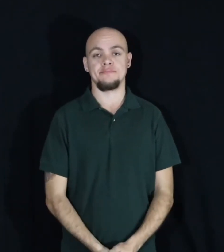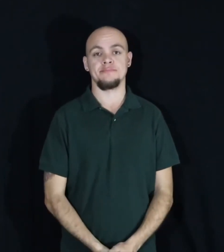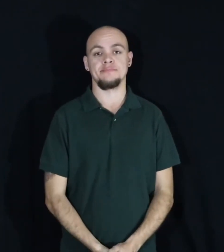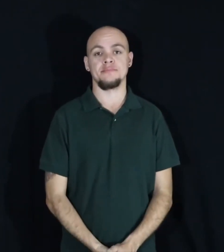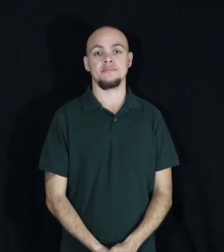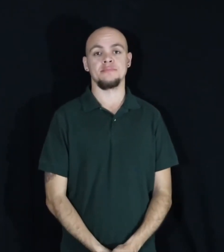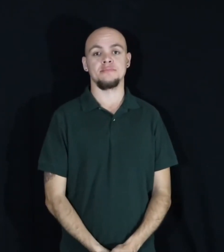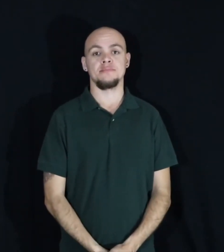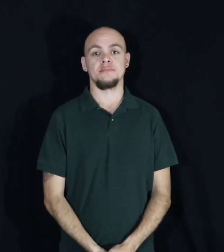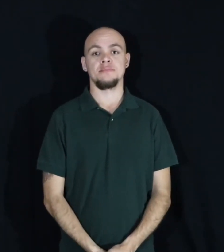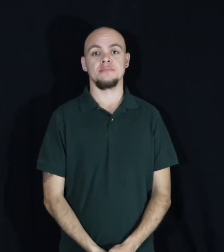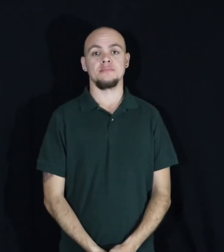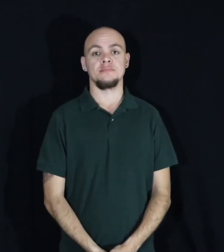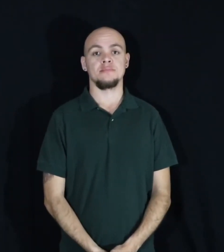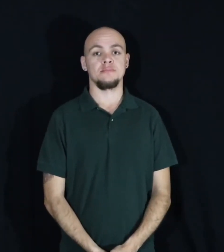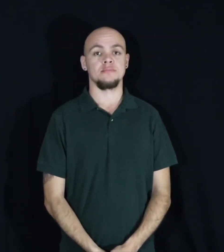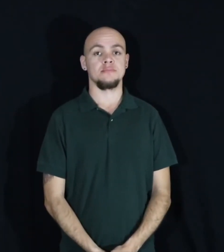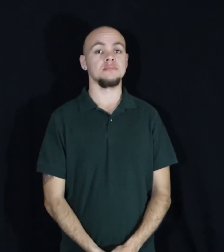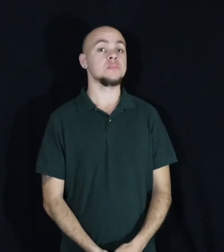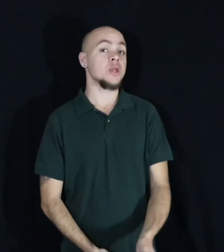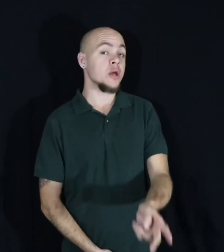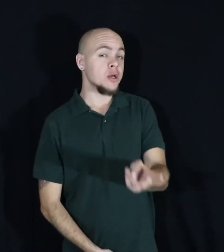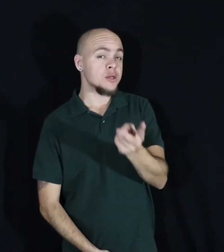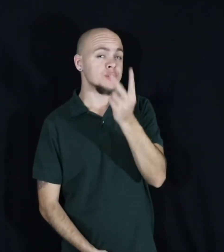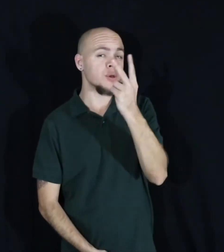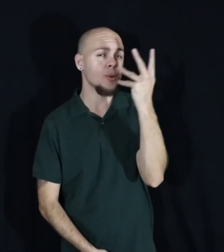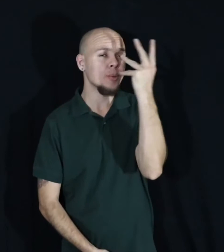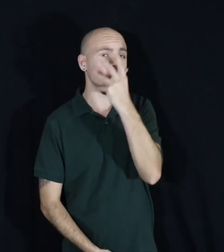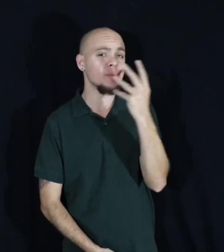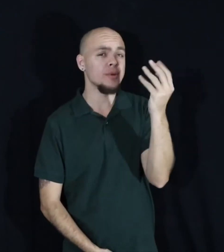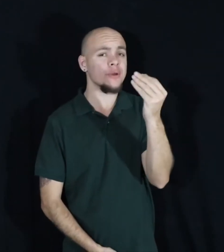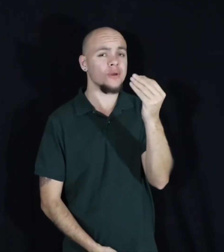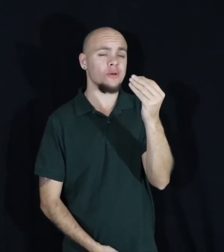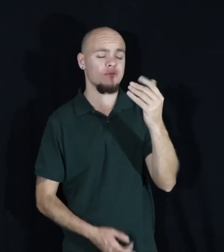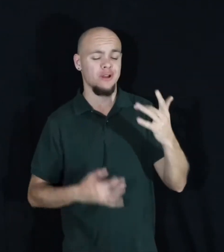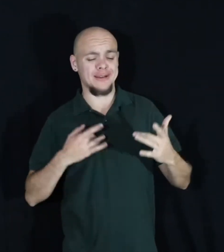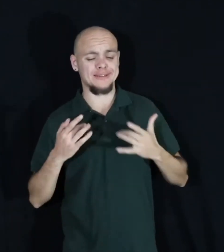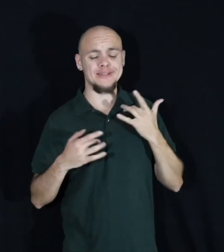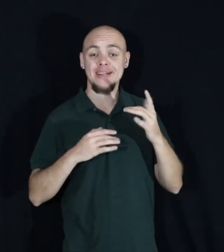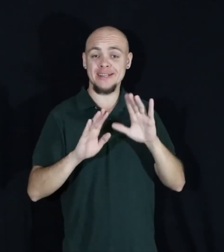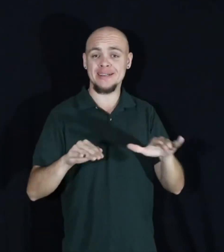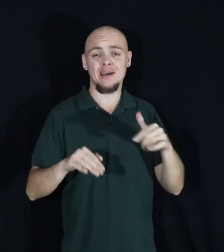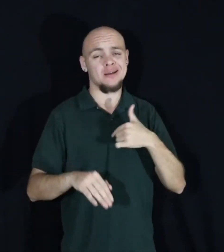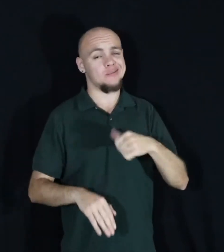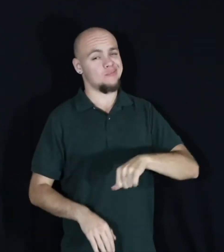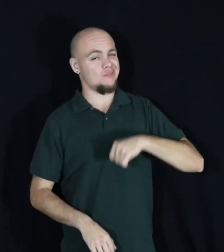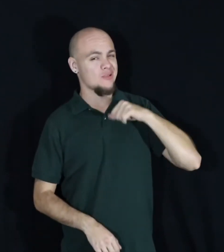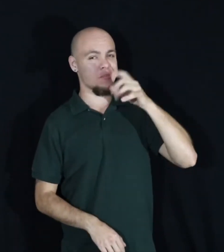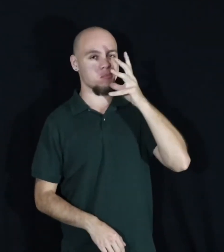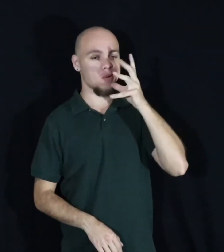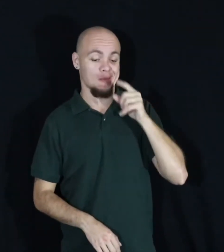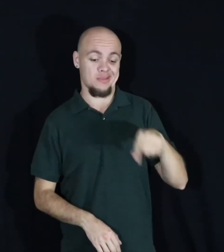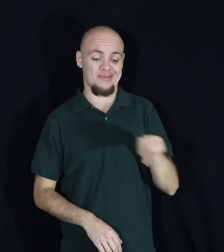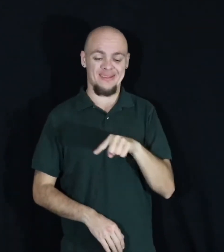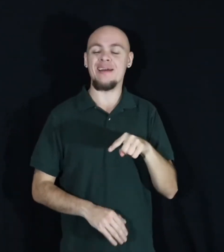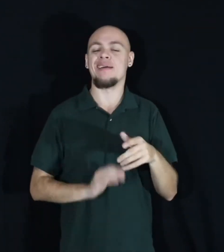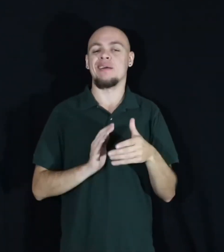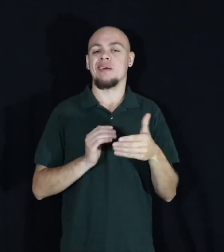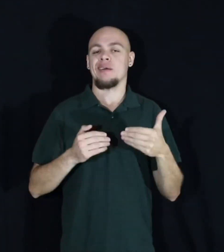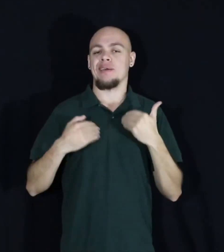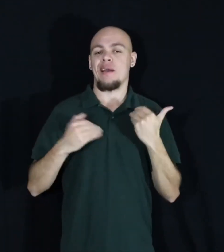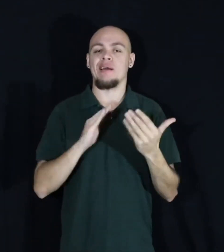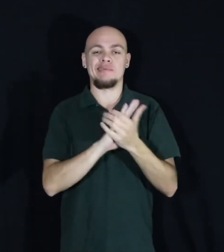I am the proud mother mother of two beautiful energetic kids, young, gifted, and black.